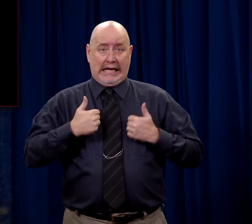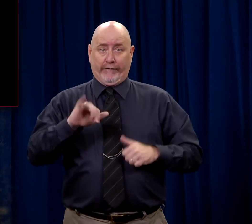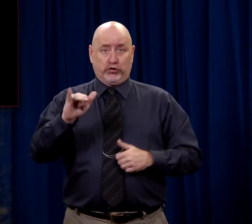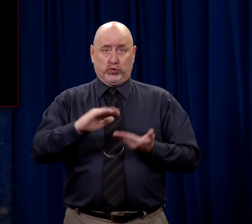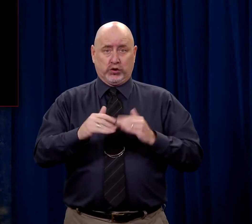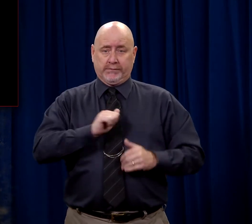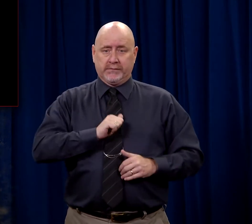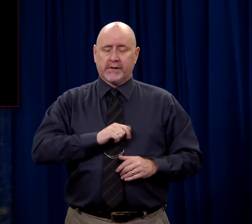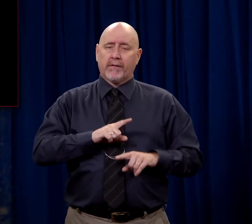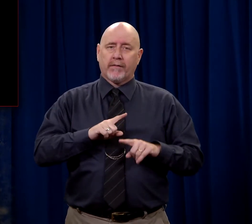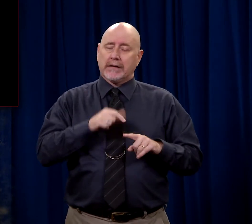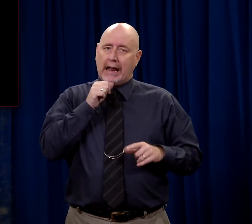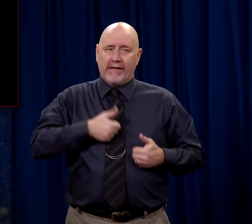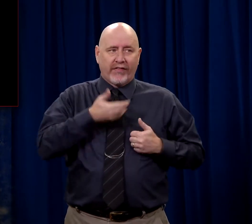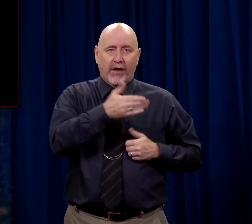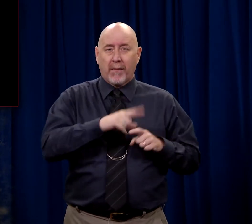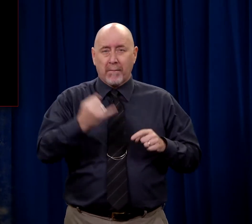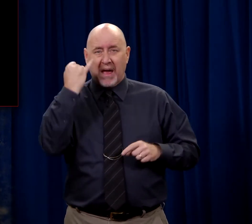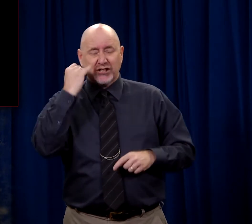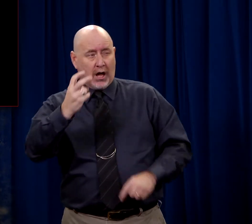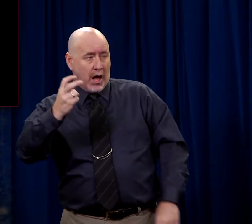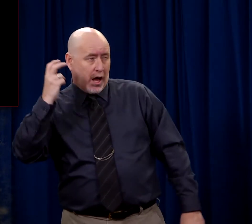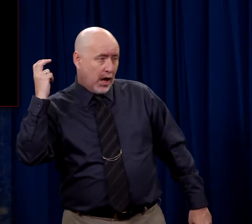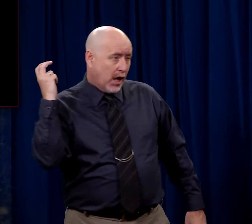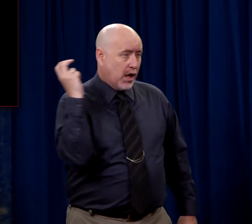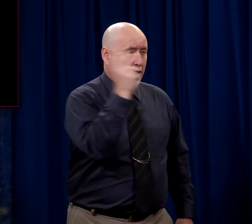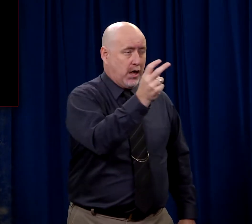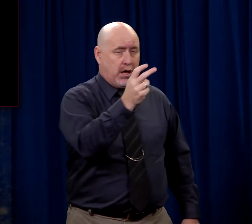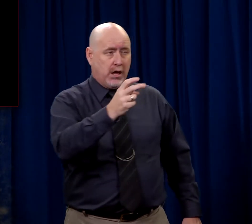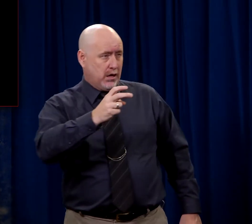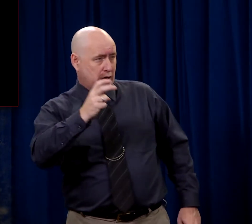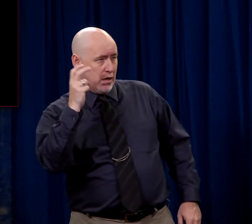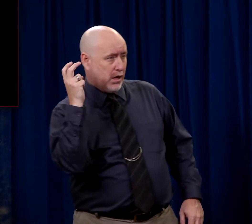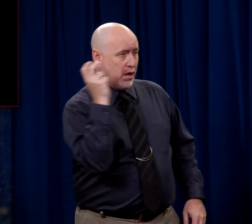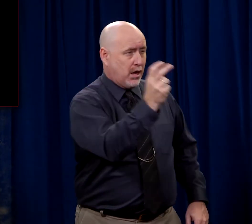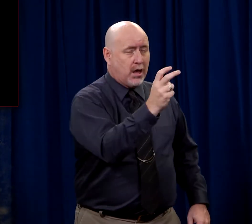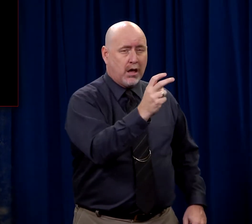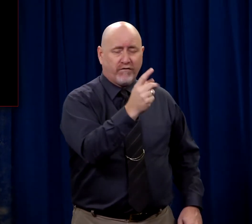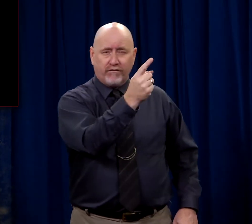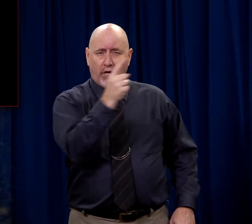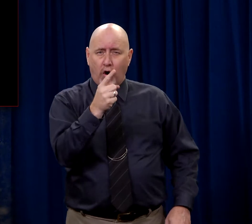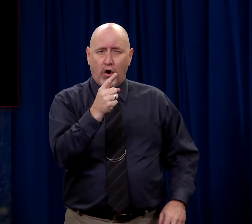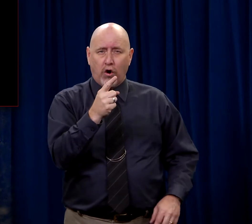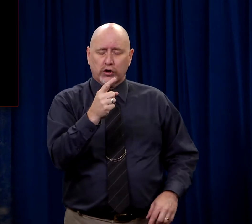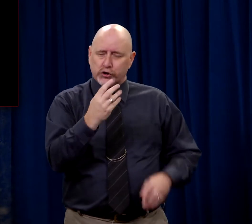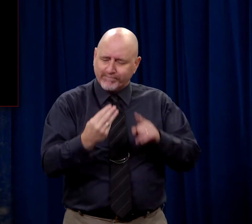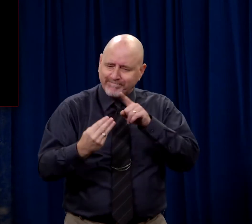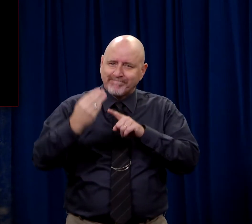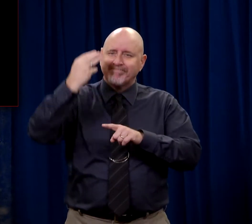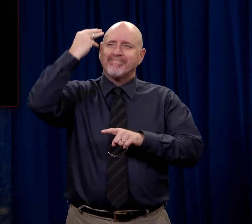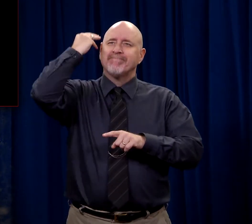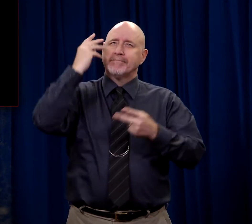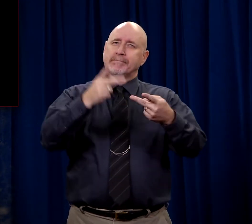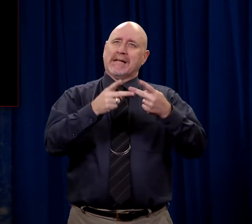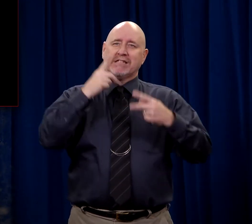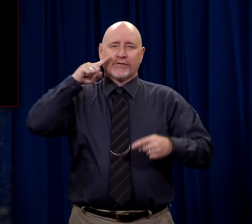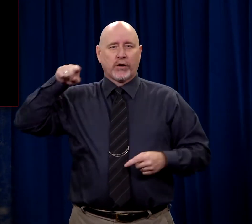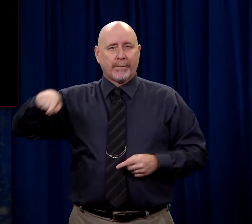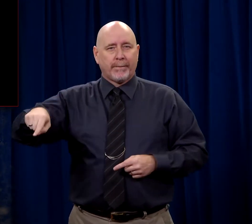in Jerusalem. And imagine having to travel so far to be able to have this memorial place